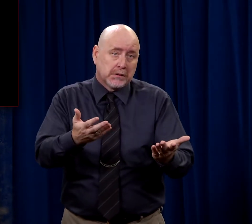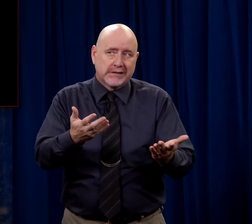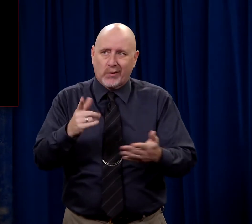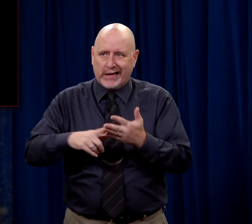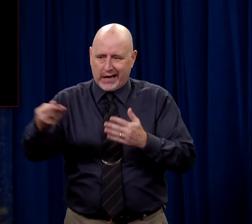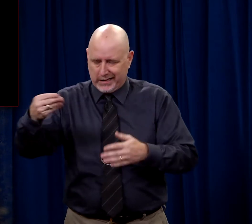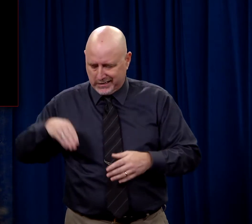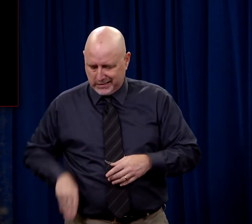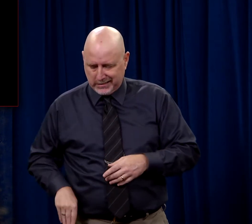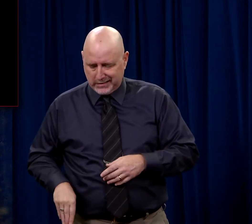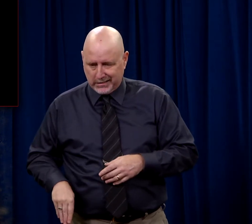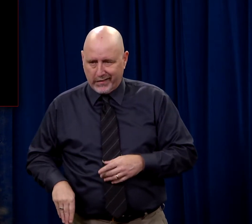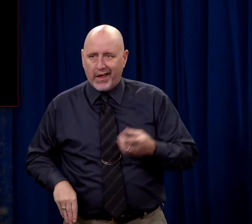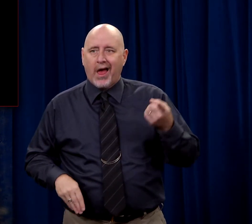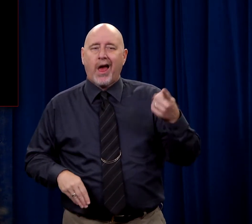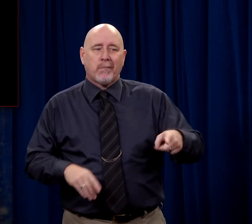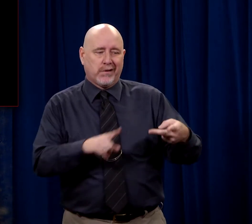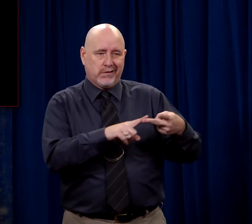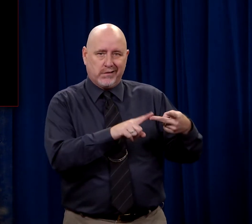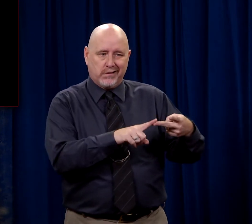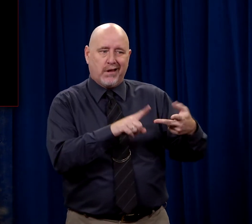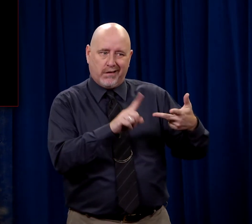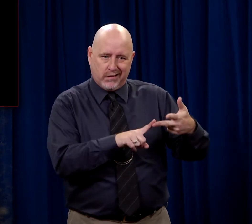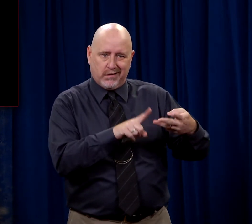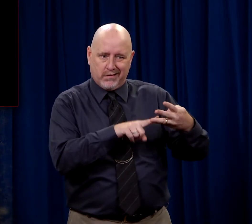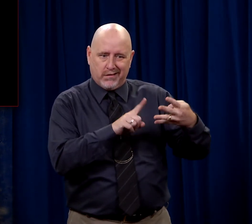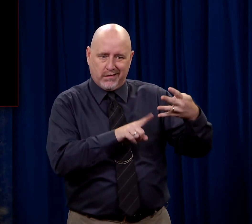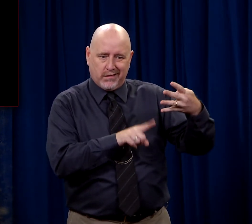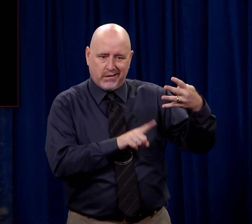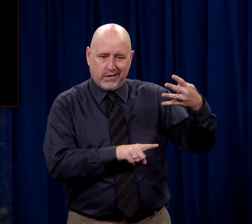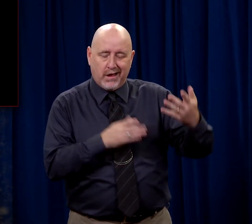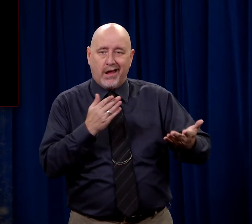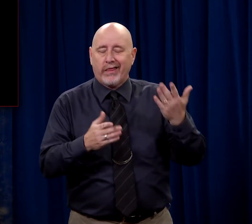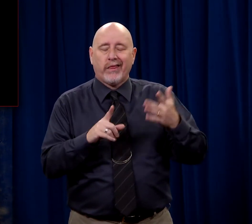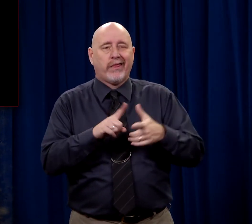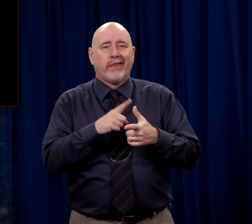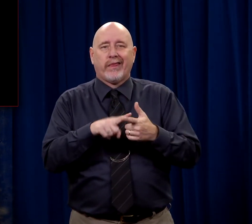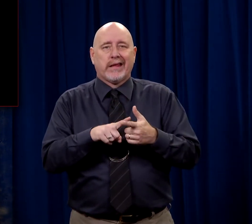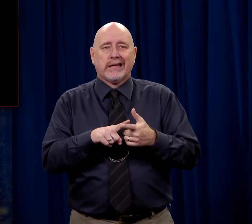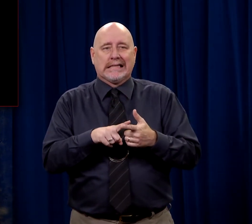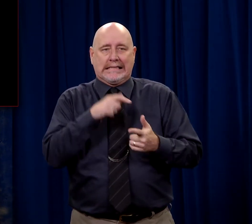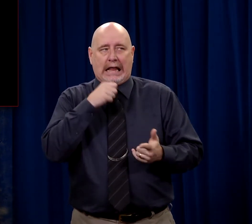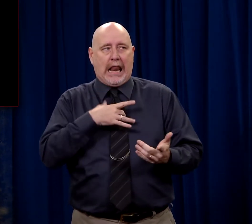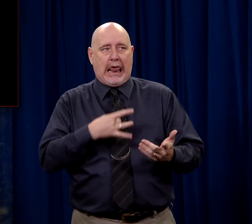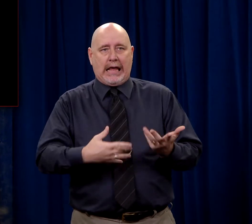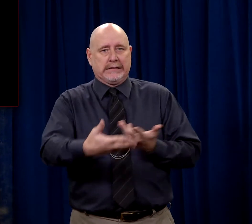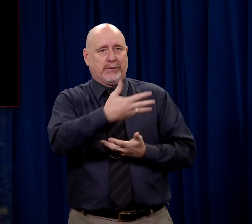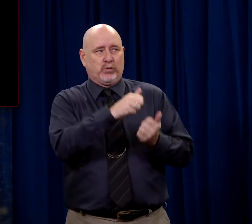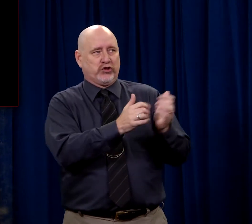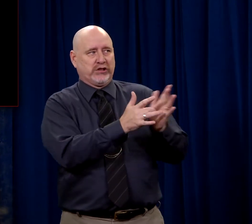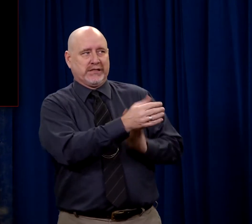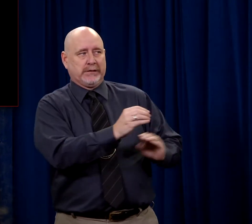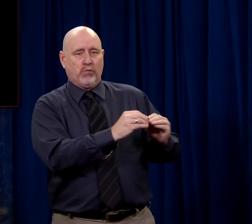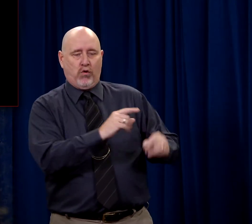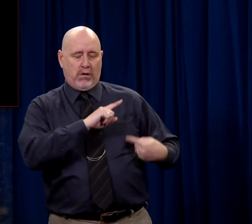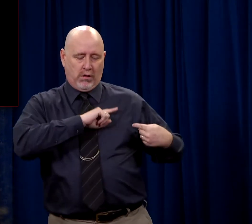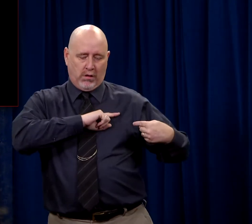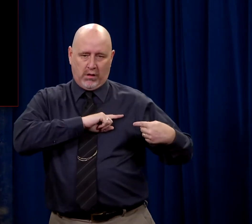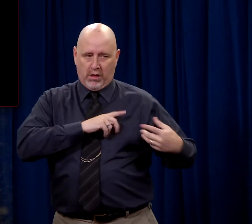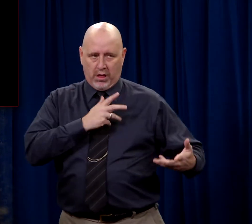And he can't put it back. And then it happens again and perhaps again and before long. He doesn't like to be around Jesus. He doesn't like to